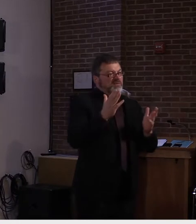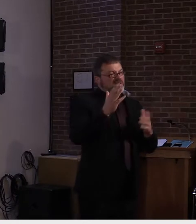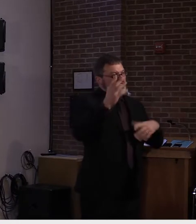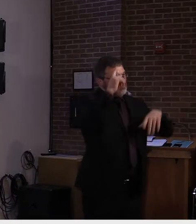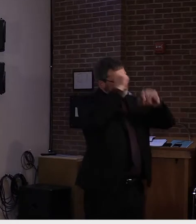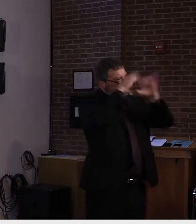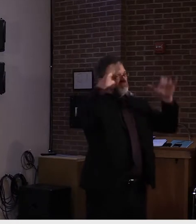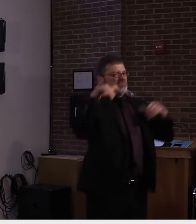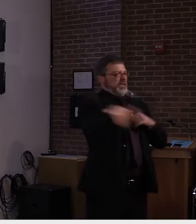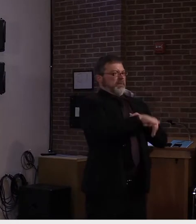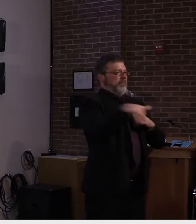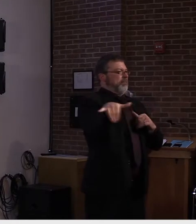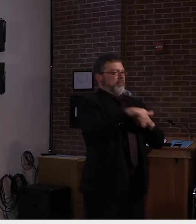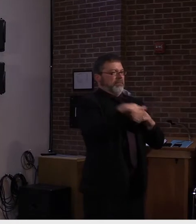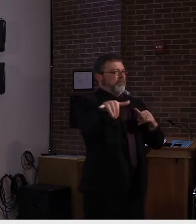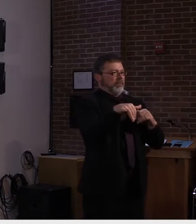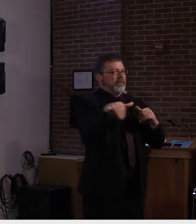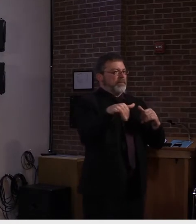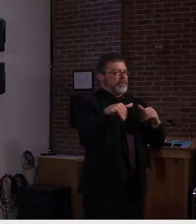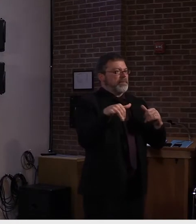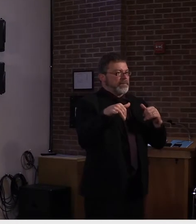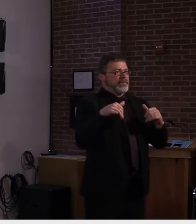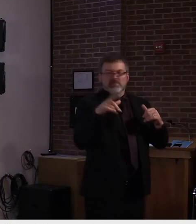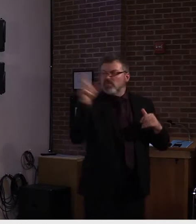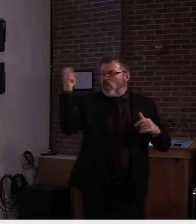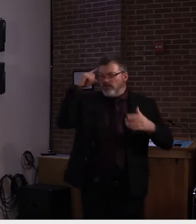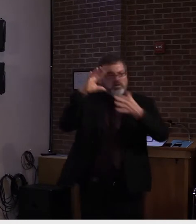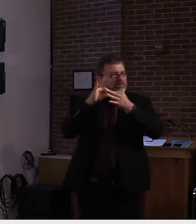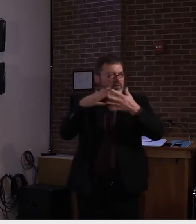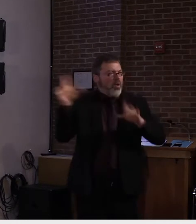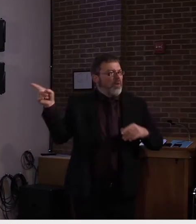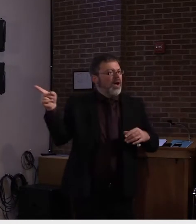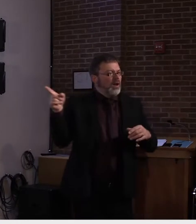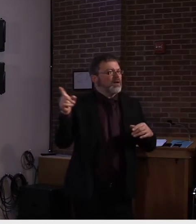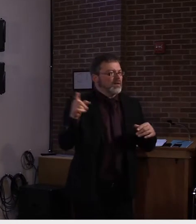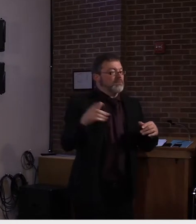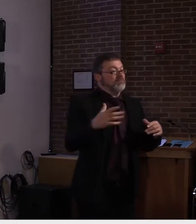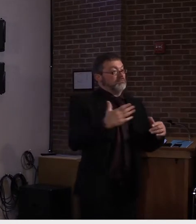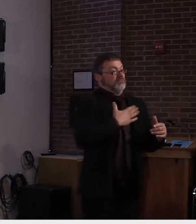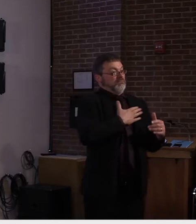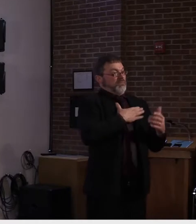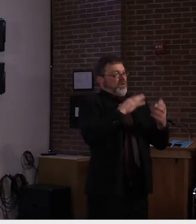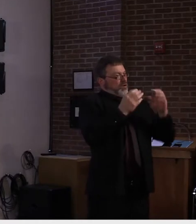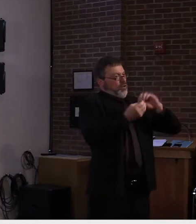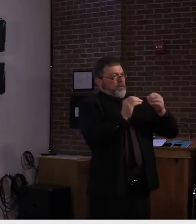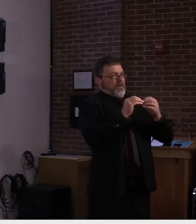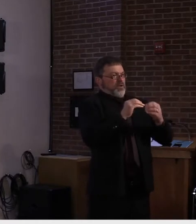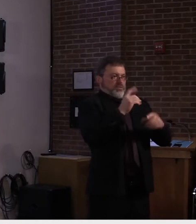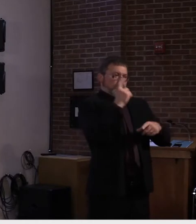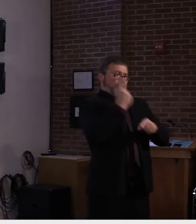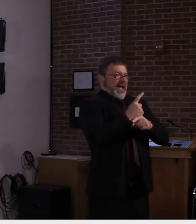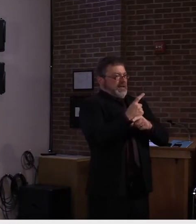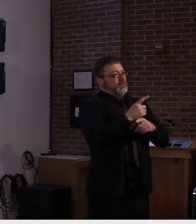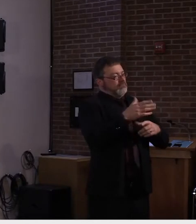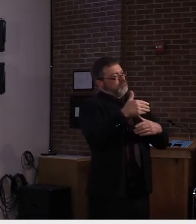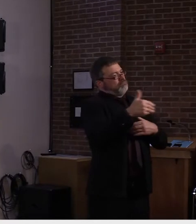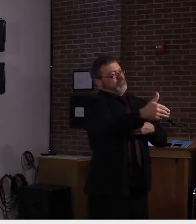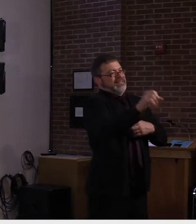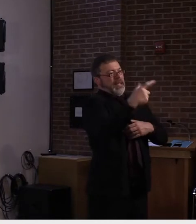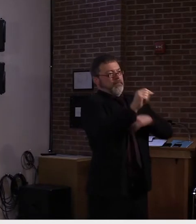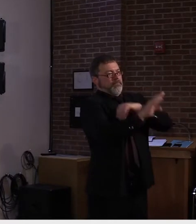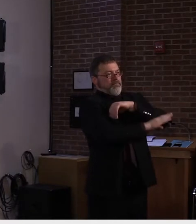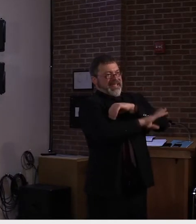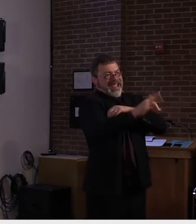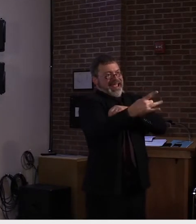for some time now continue to tell us that it's the right time to bring our children back to school in the carefully